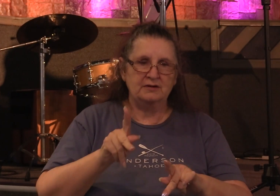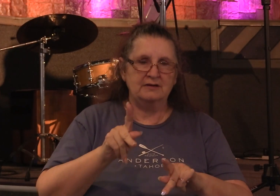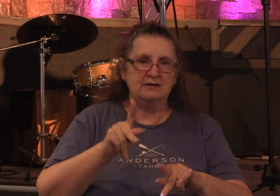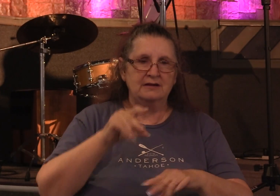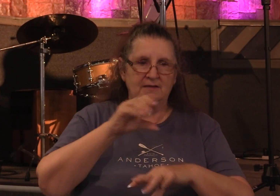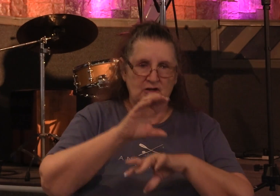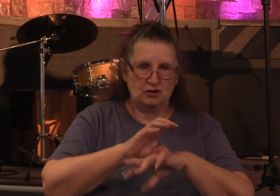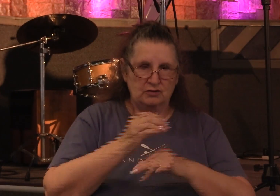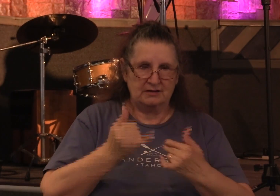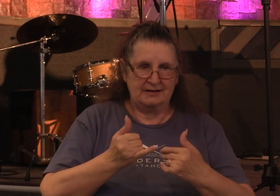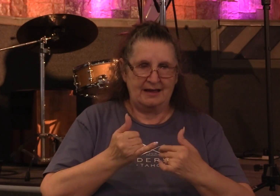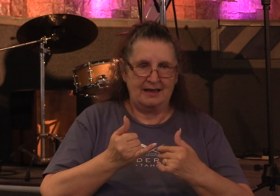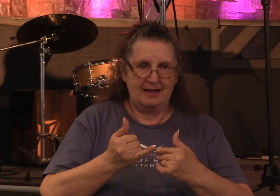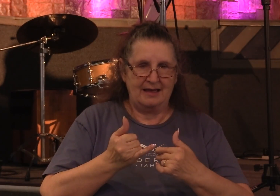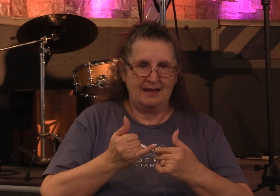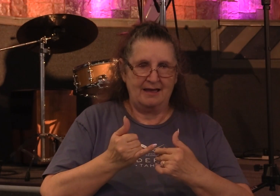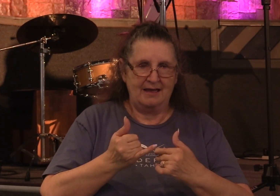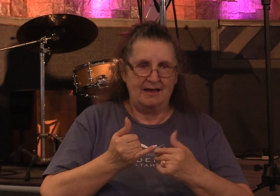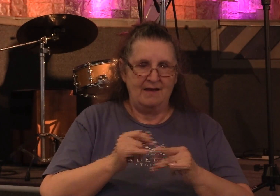how many church members would be left standing